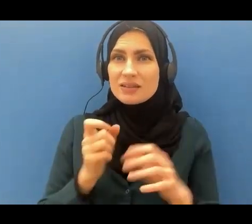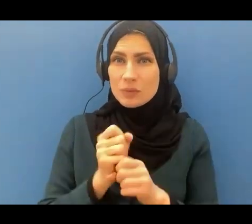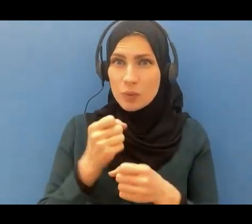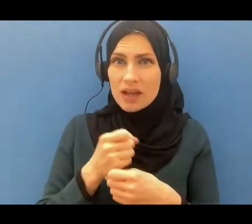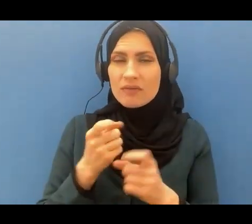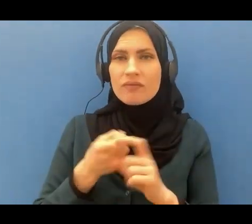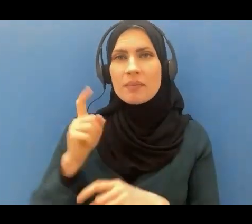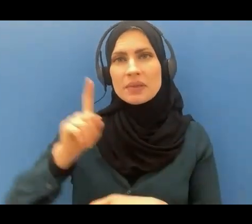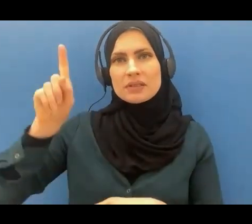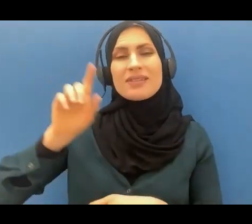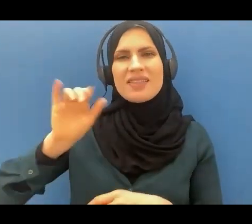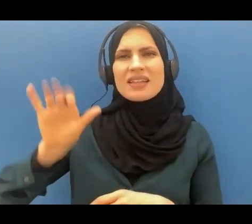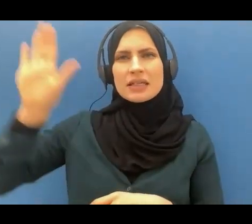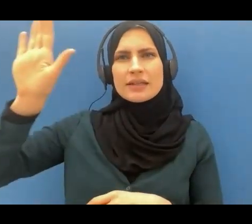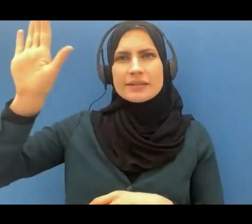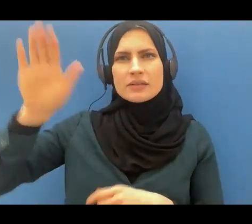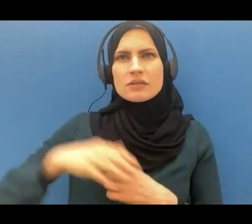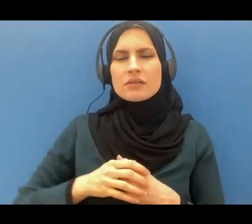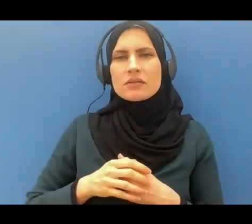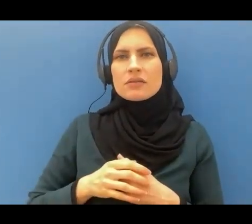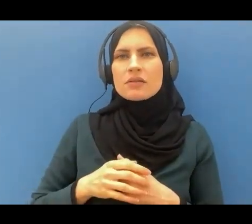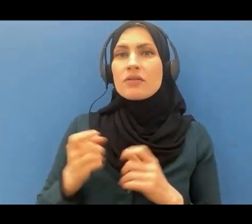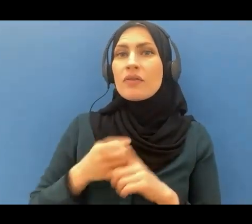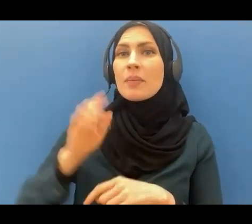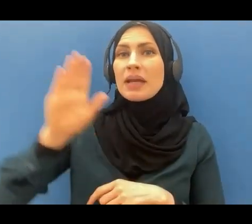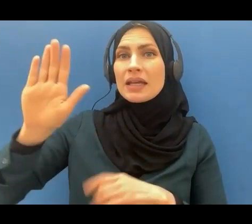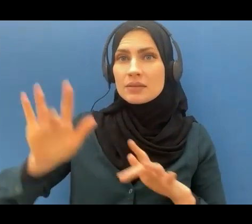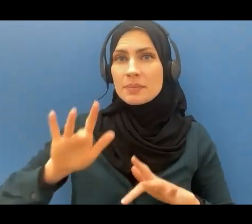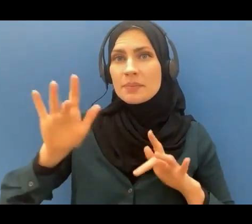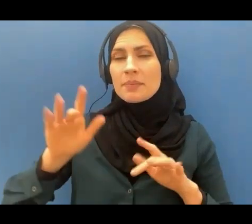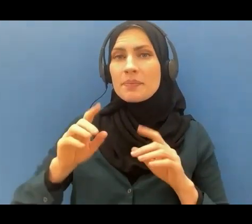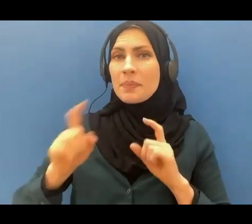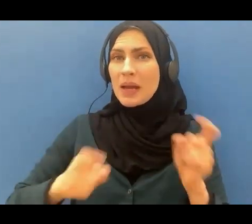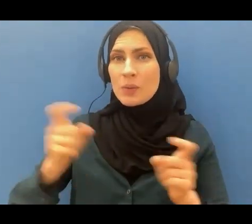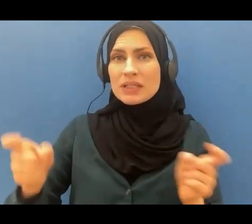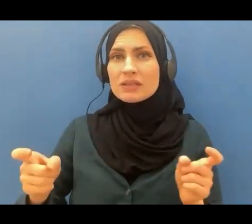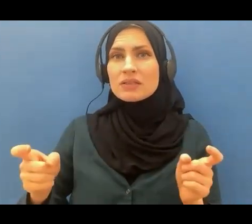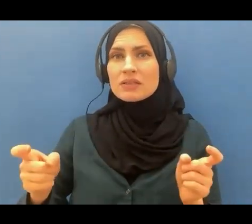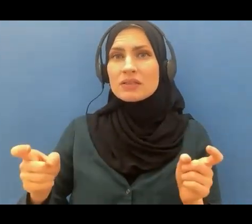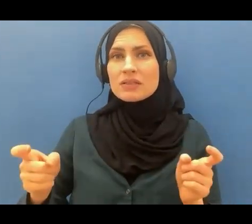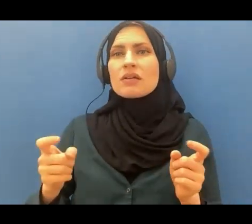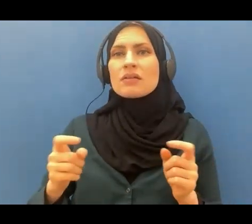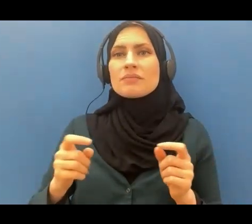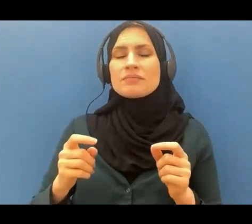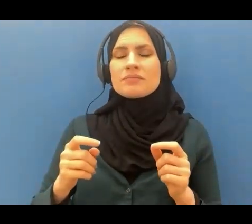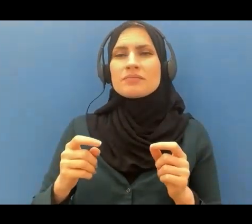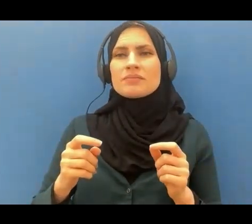puts from his bounties down down and about for anyone